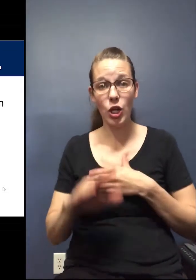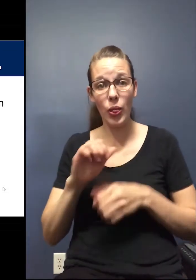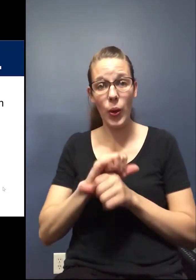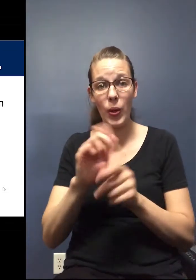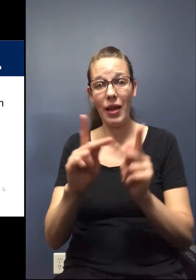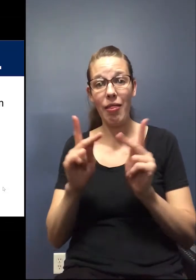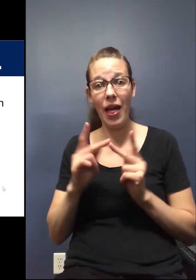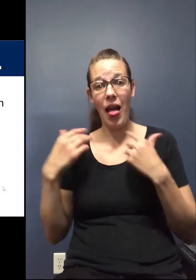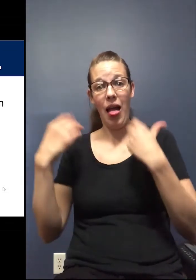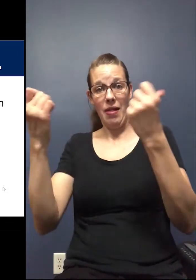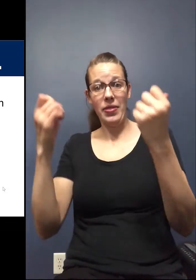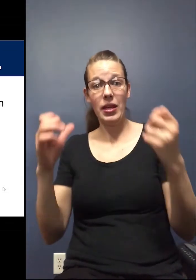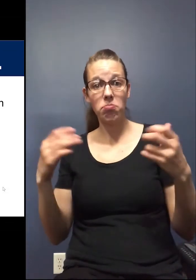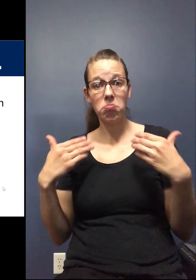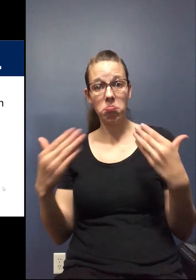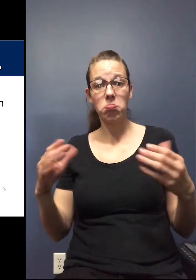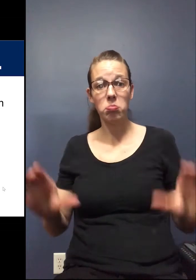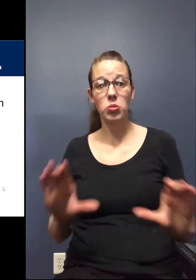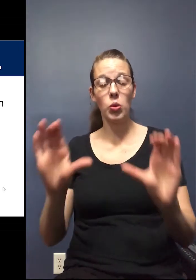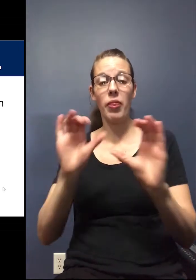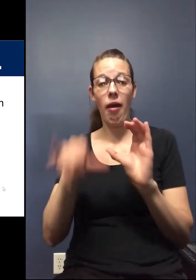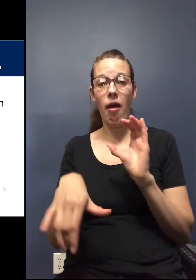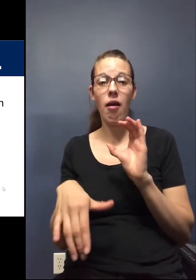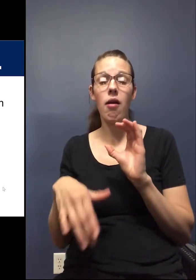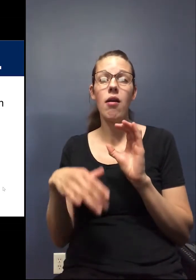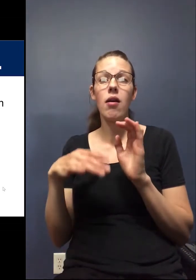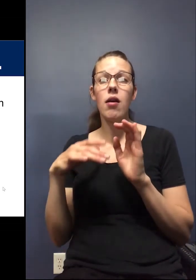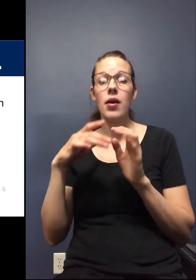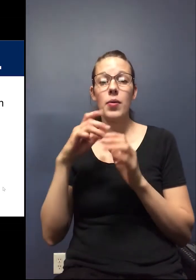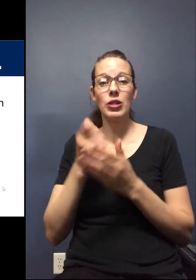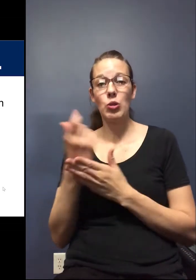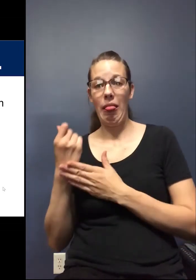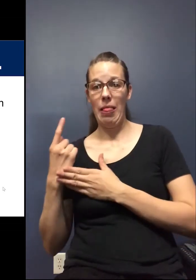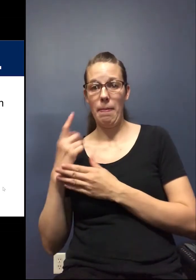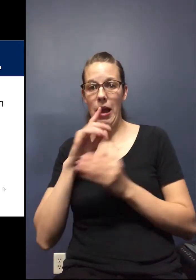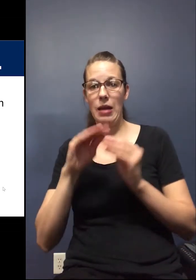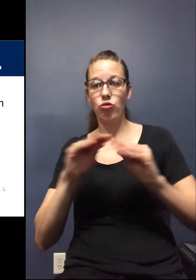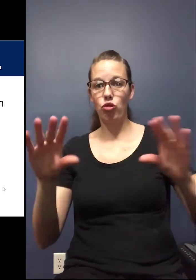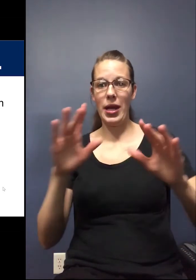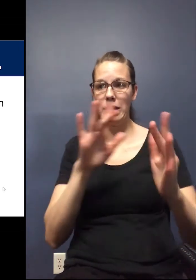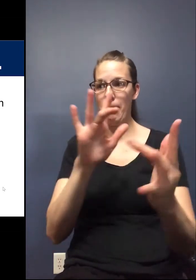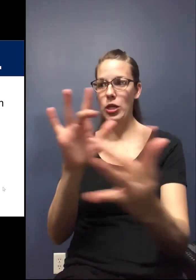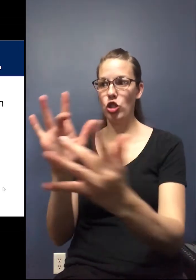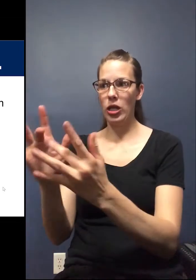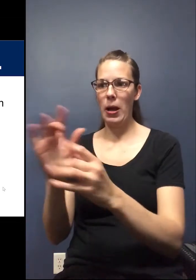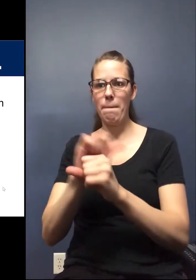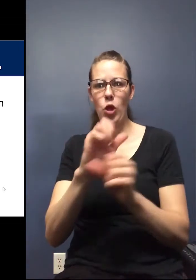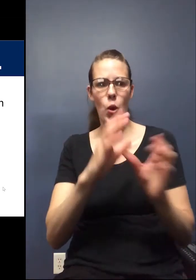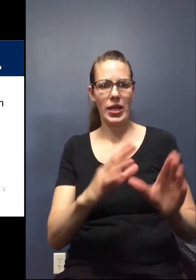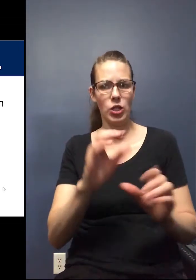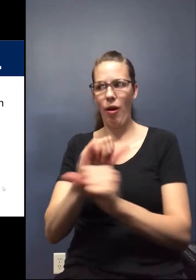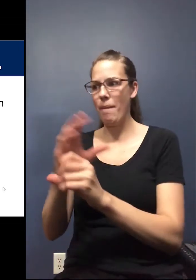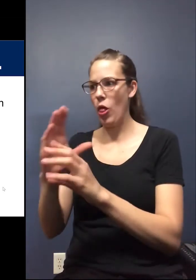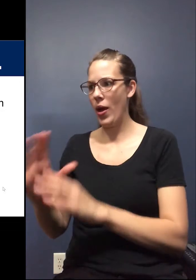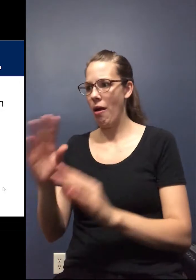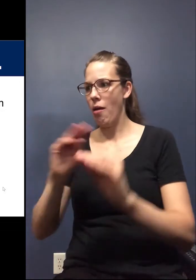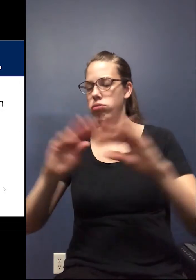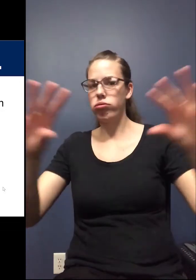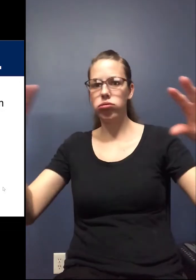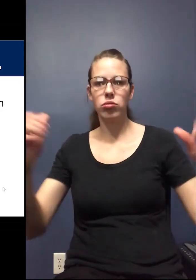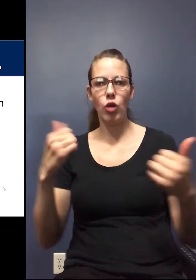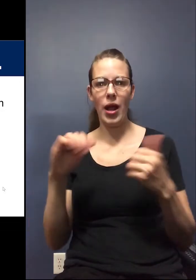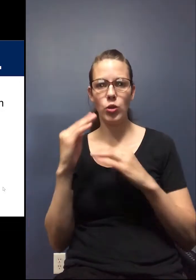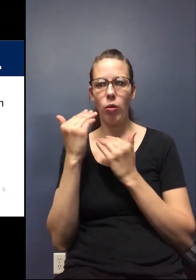are healthy to do so. And we're trying to eliminate the transmission between employee to employee. And